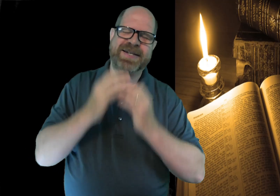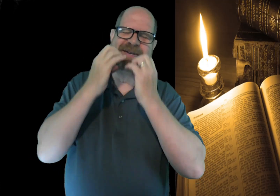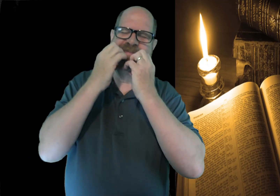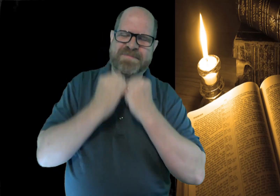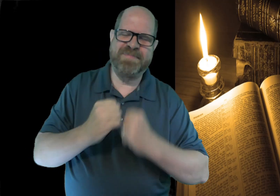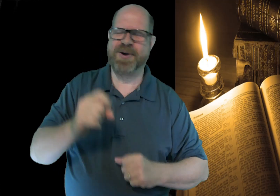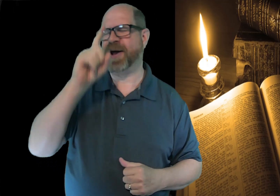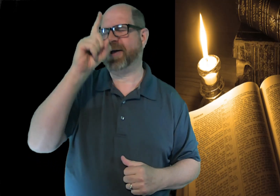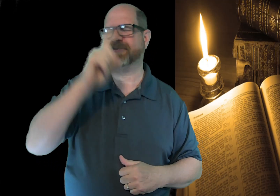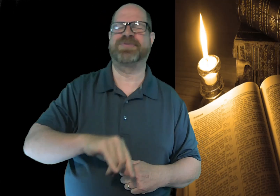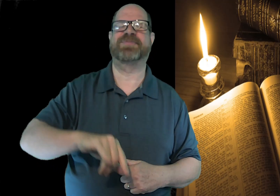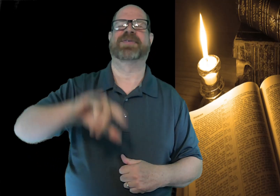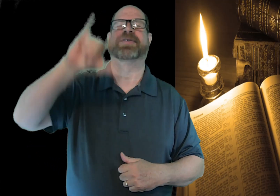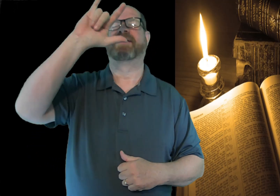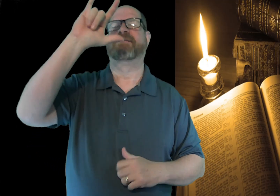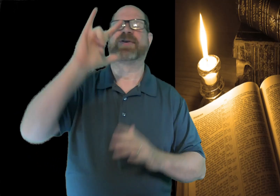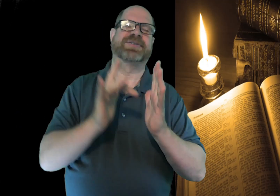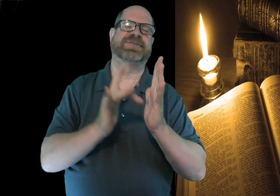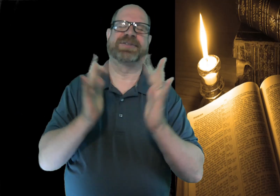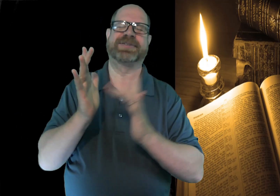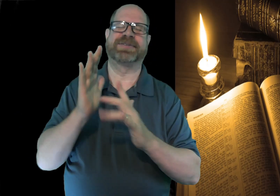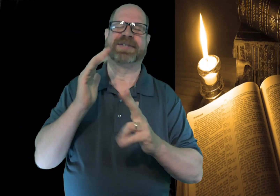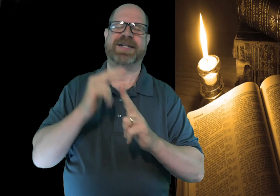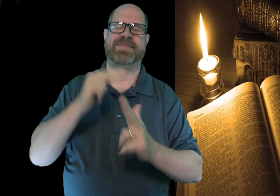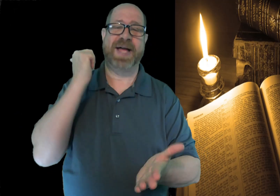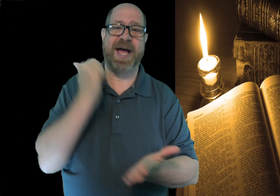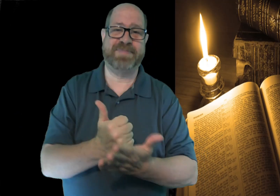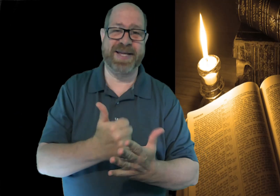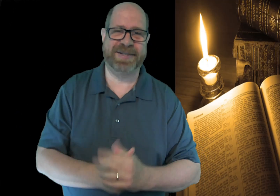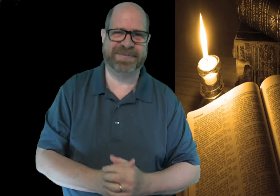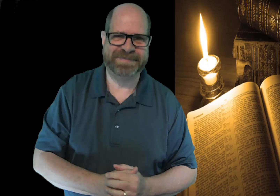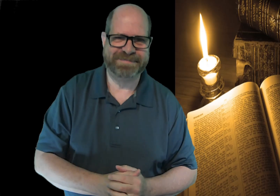walk with you every day, because you're precious and we love you. In Jesus' name, amen.